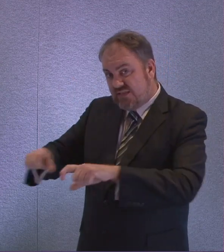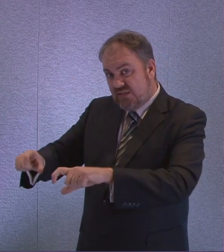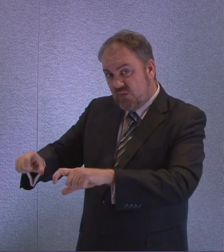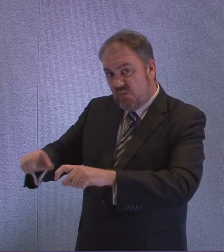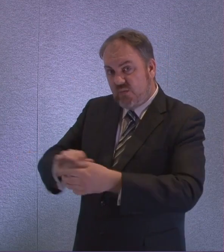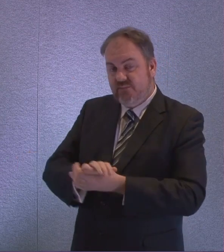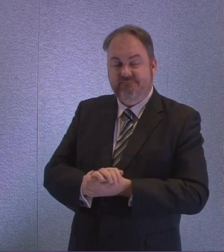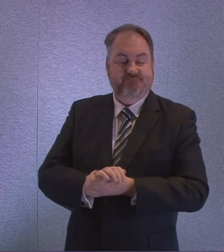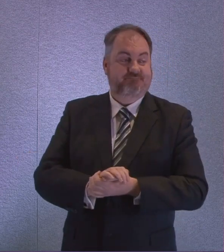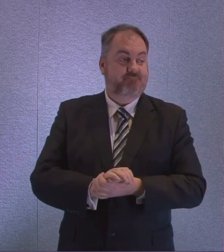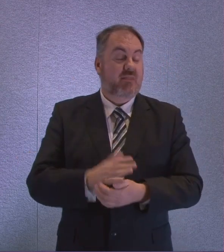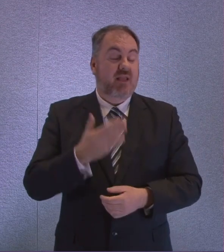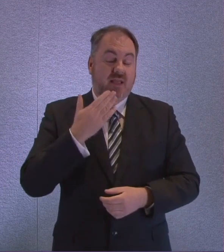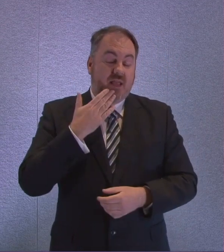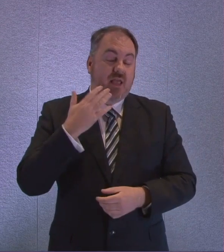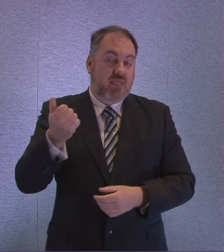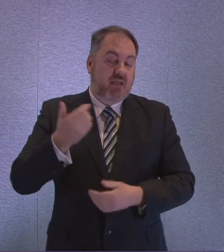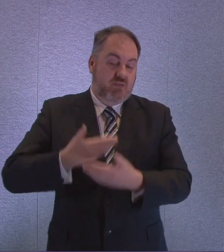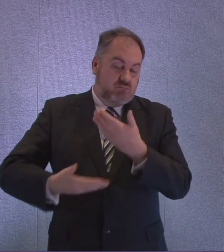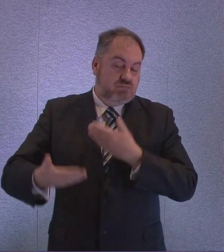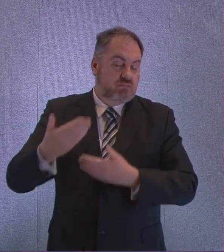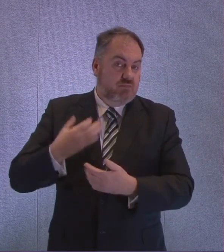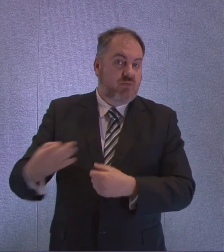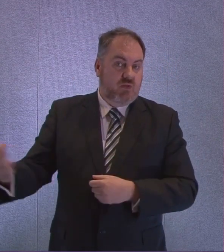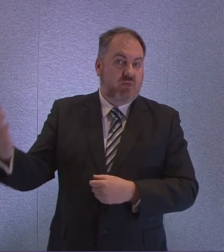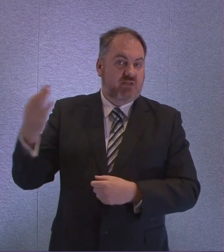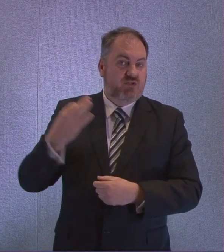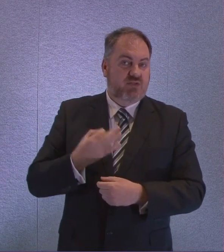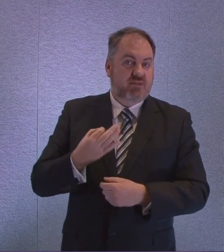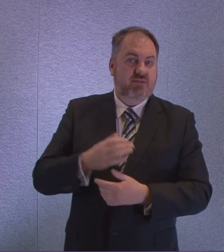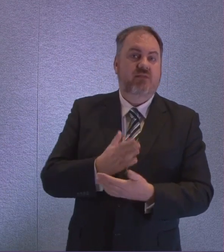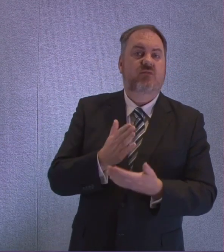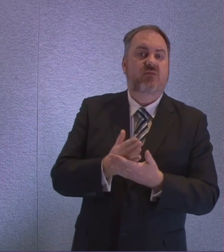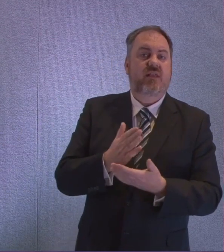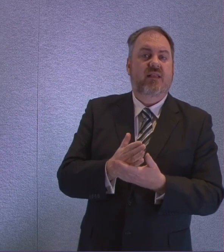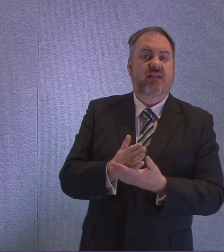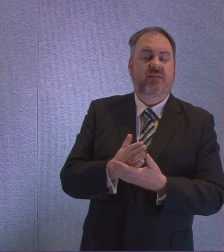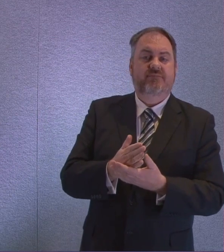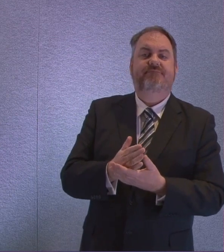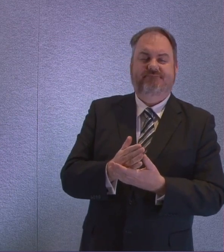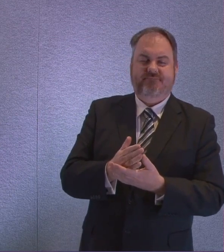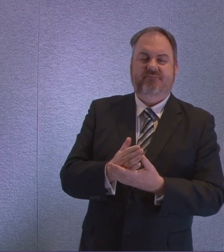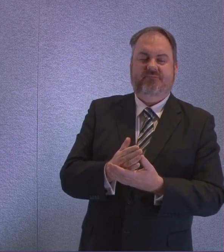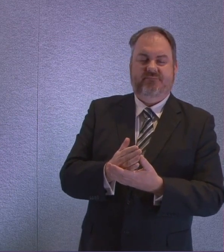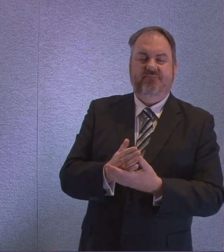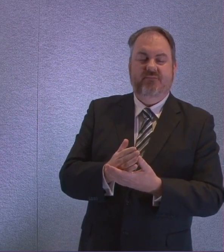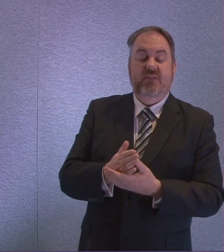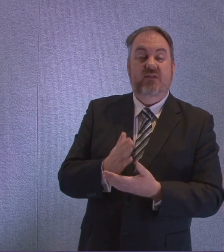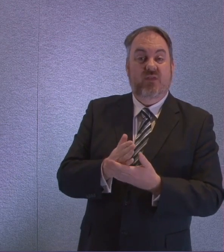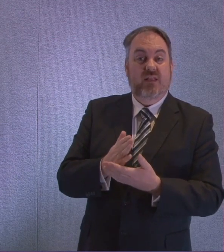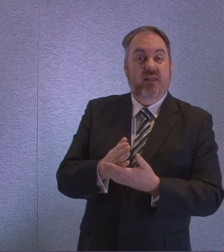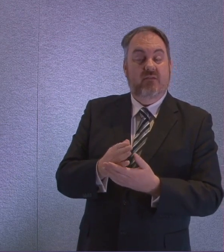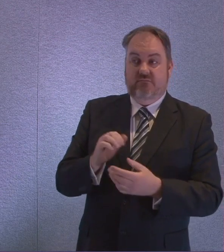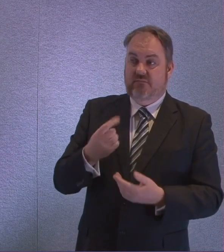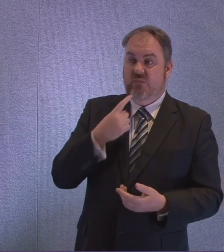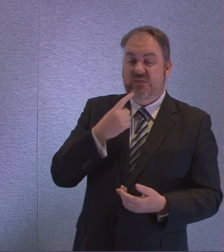you for your comments at the outset and thank you for the question let me start at the end of that yes the NHS is